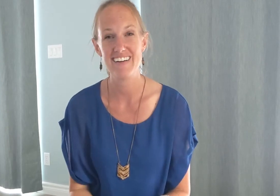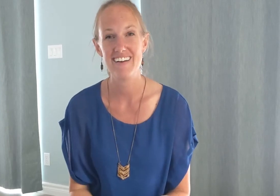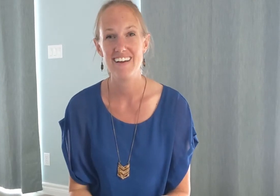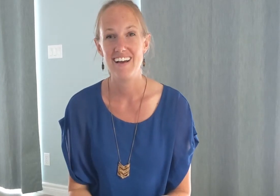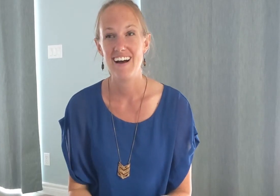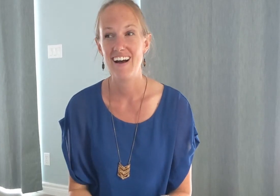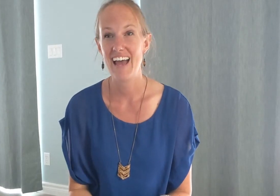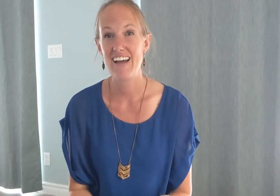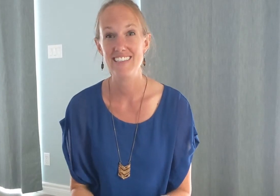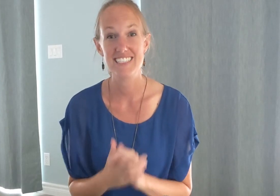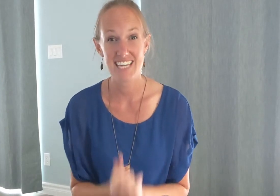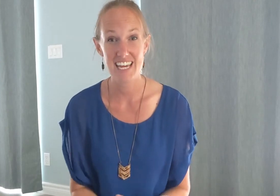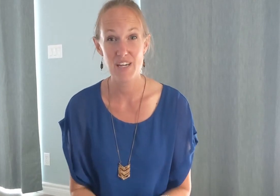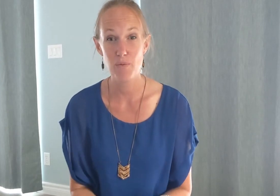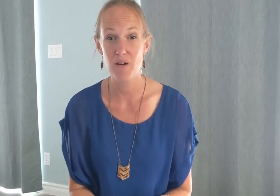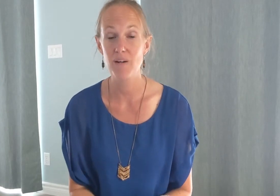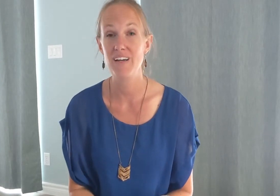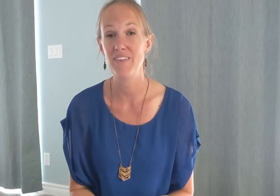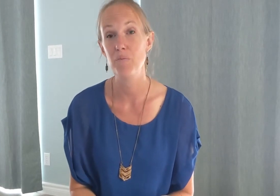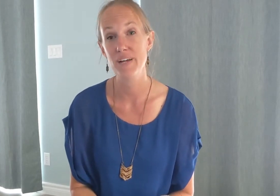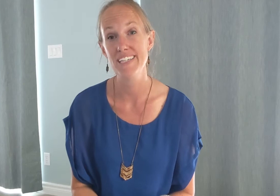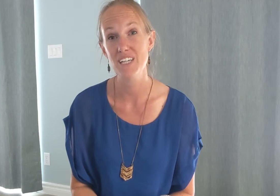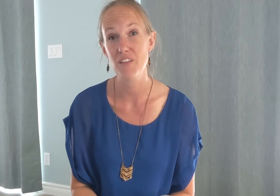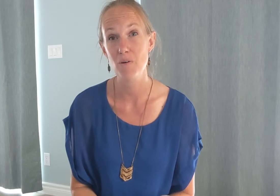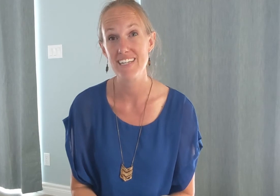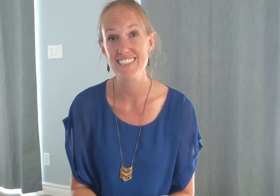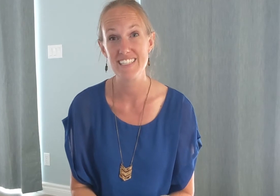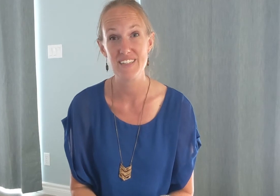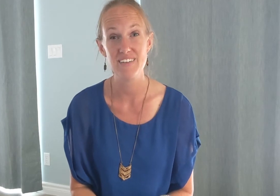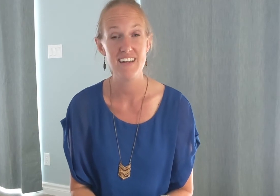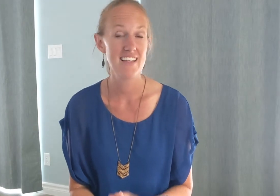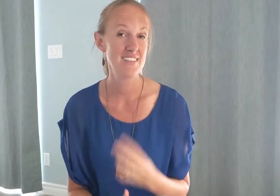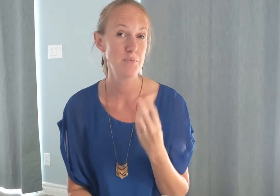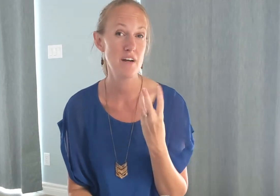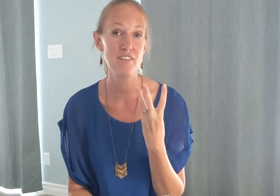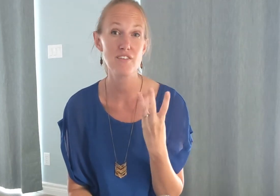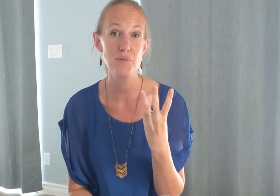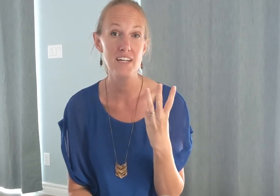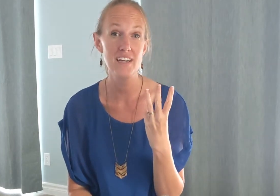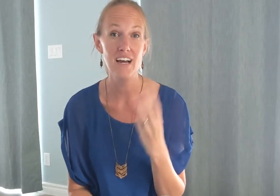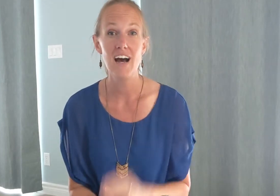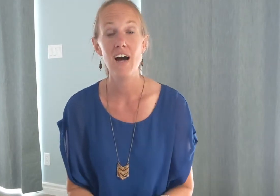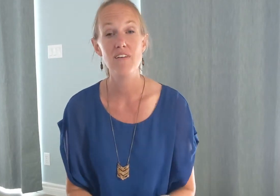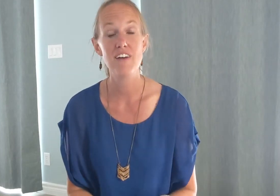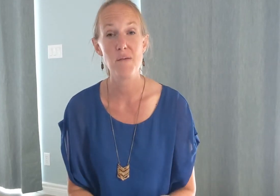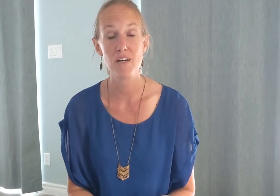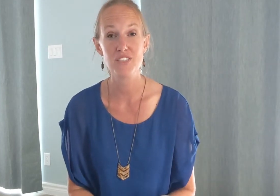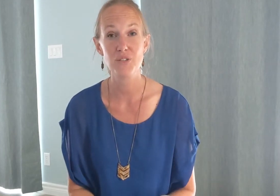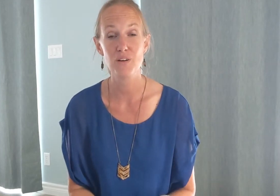today we are working on the bridge of the more i seek you this is part three of a five part tutorial